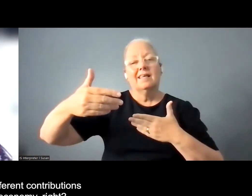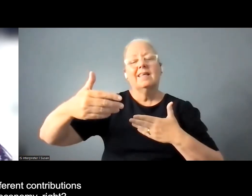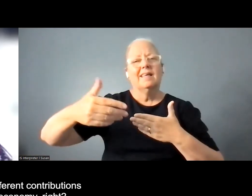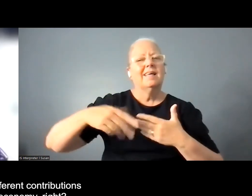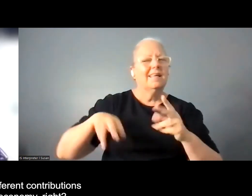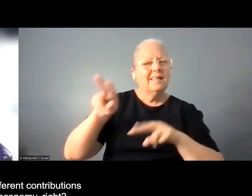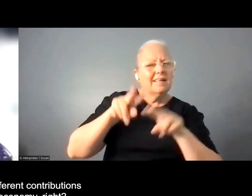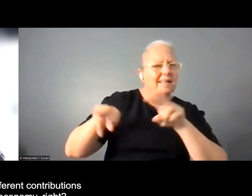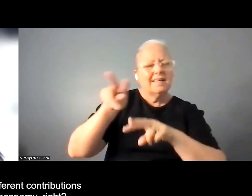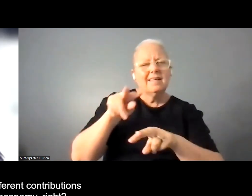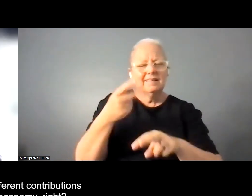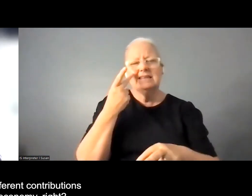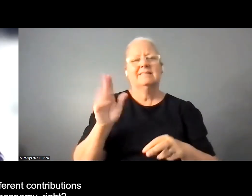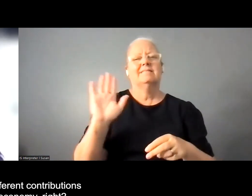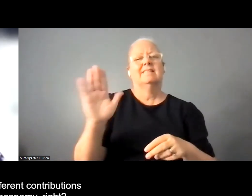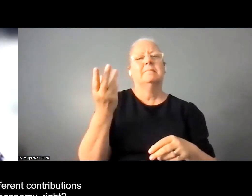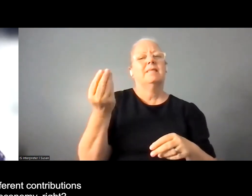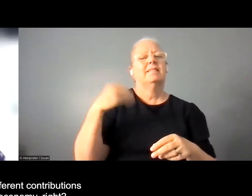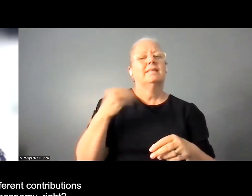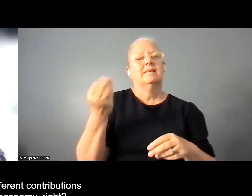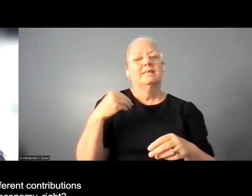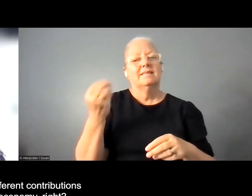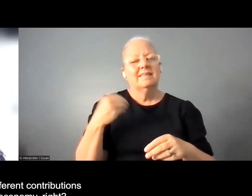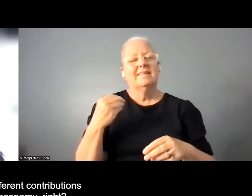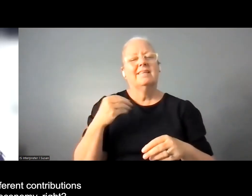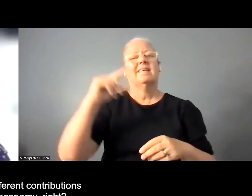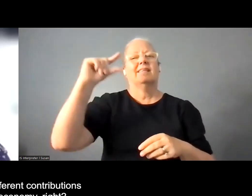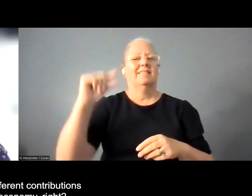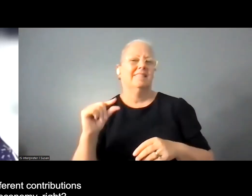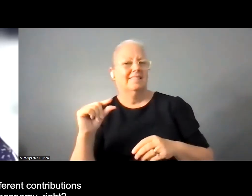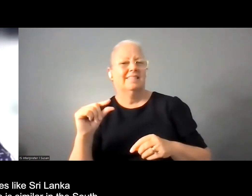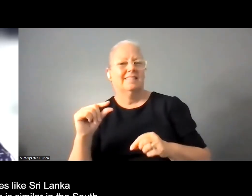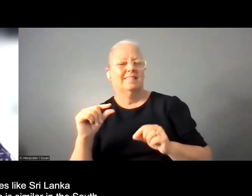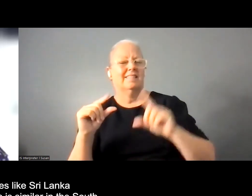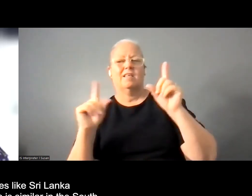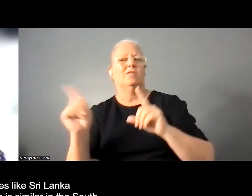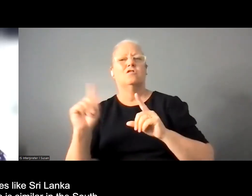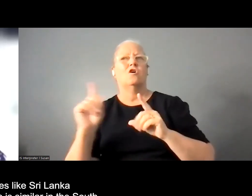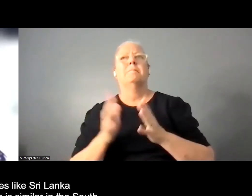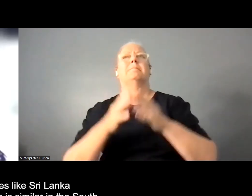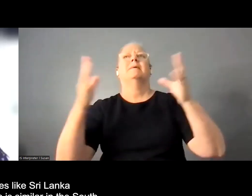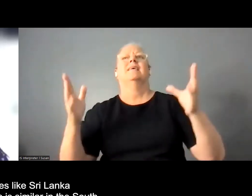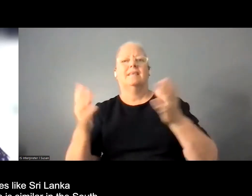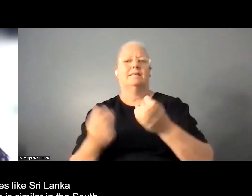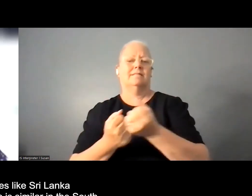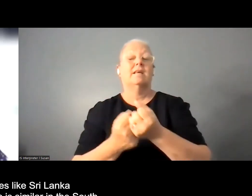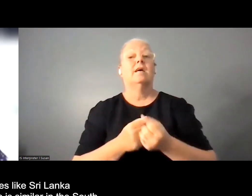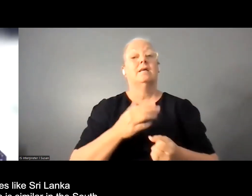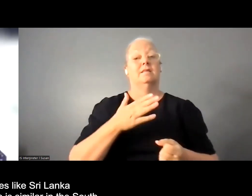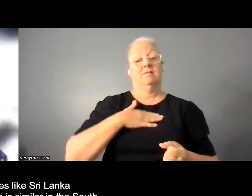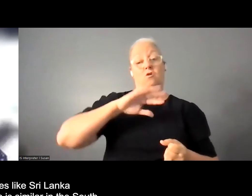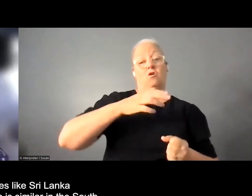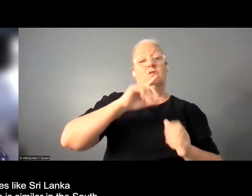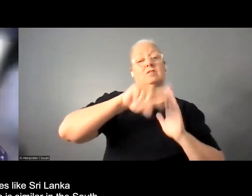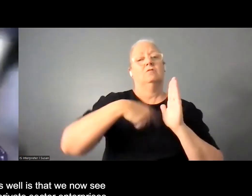the different contributions to the economy right um in countries like sri lank and i think this is